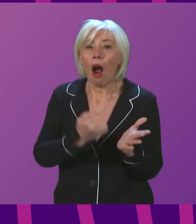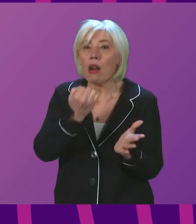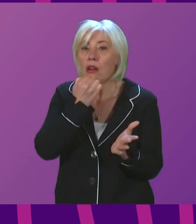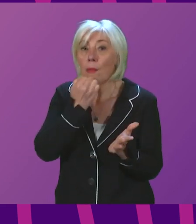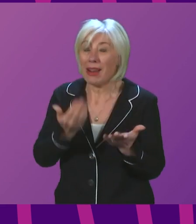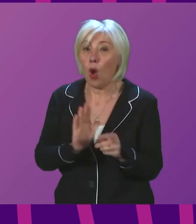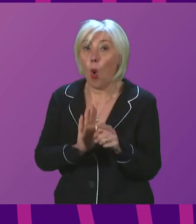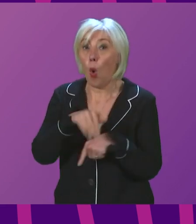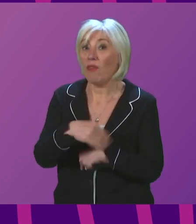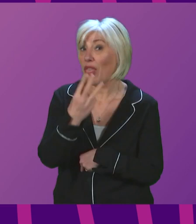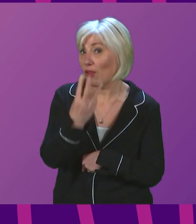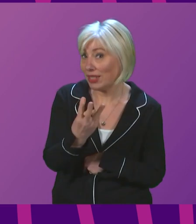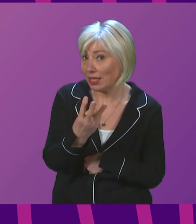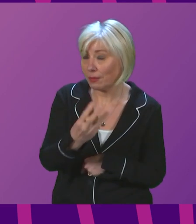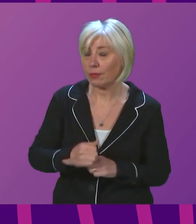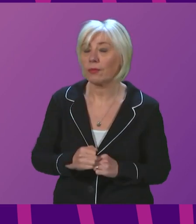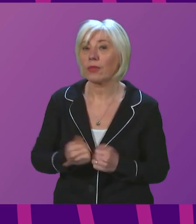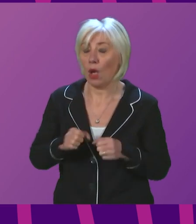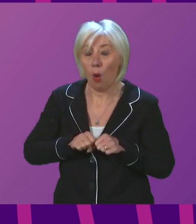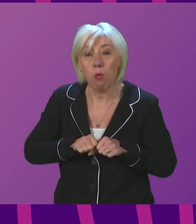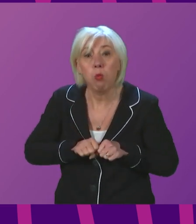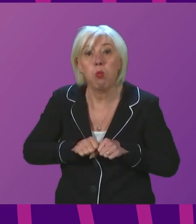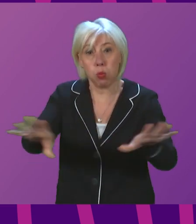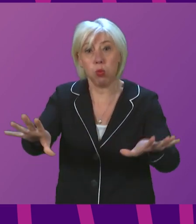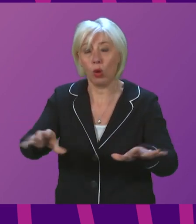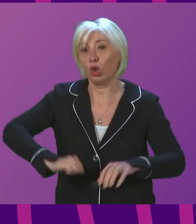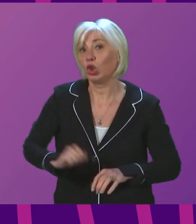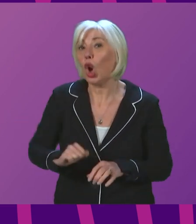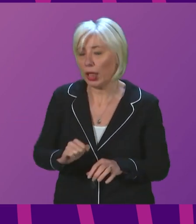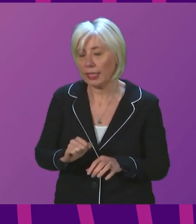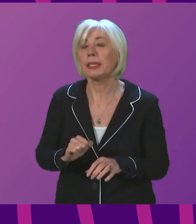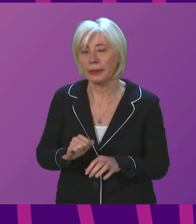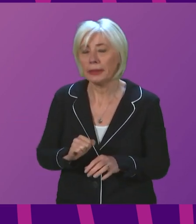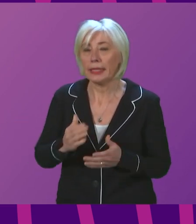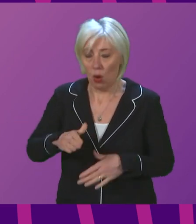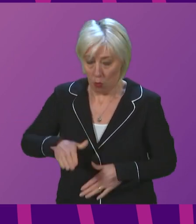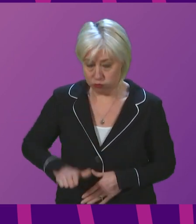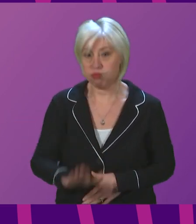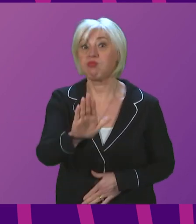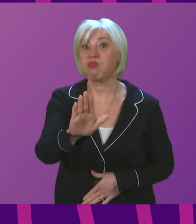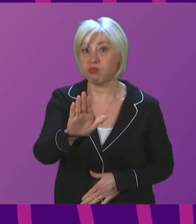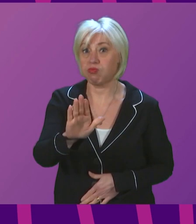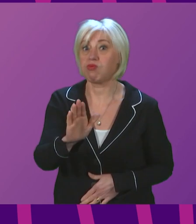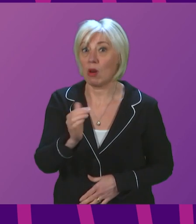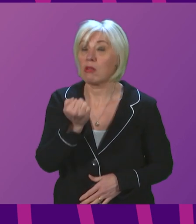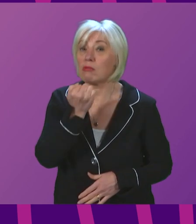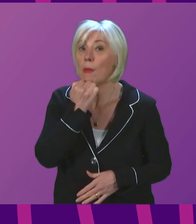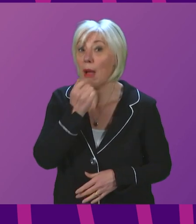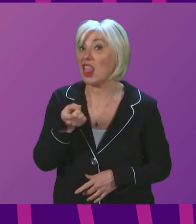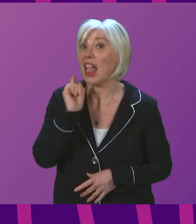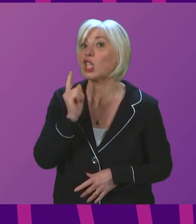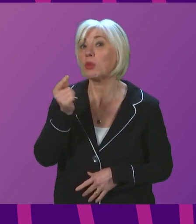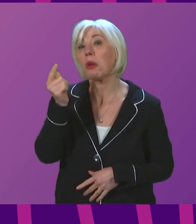above three. It is currently spreading rapidly across Scotland, and so the steep increase in infections that was predicted last week